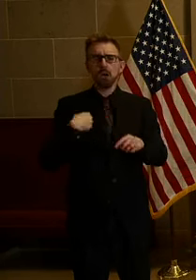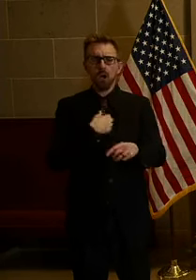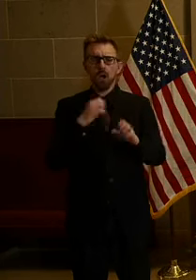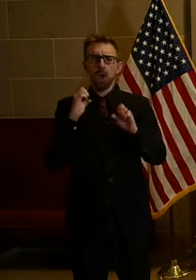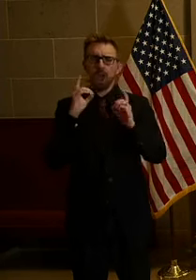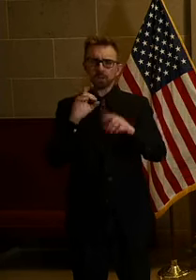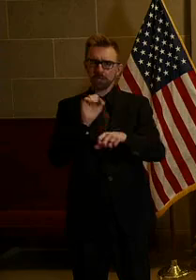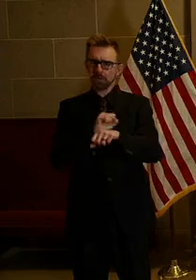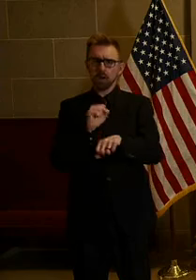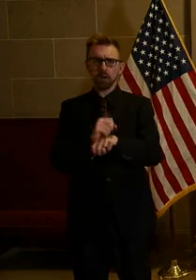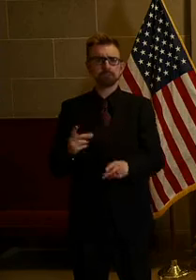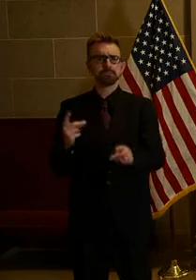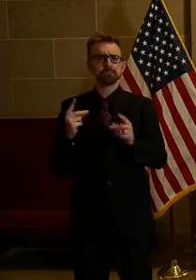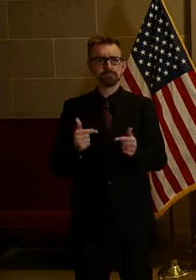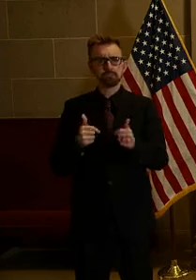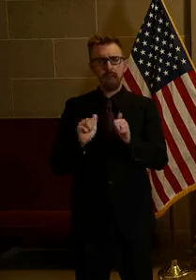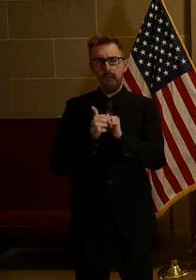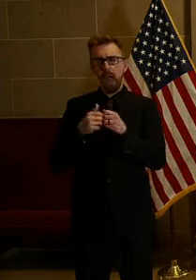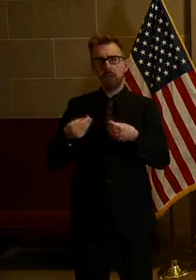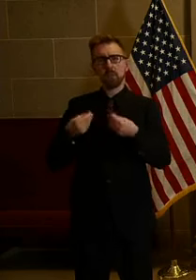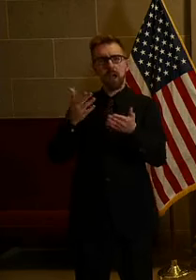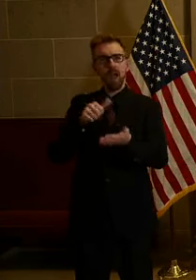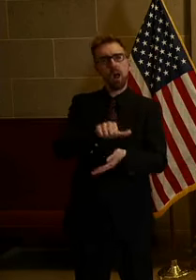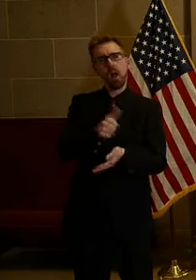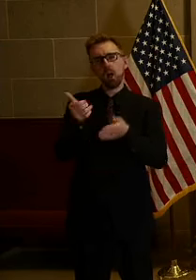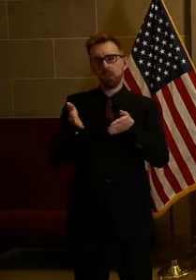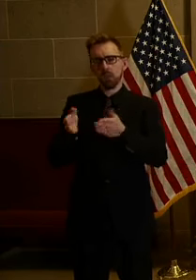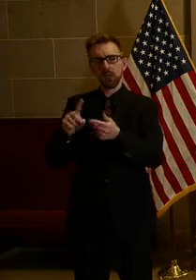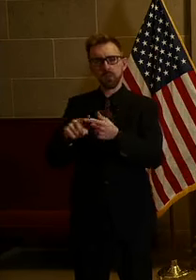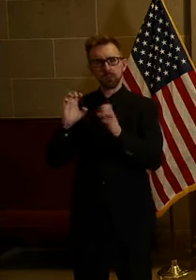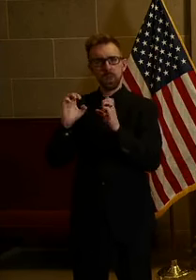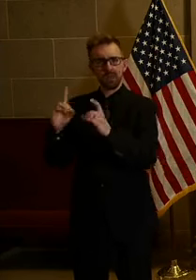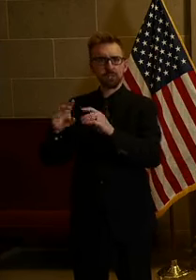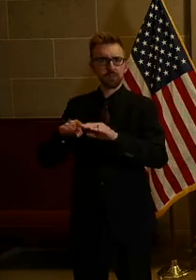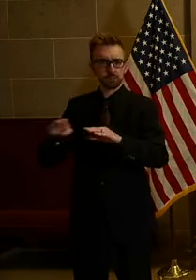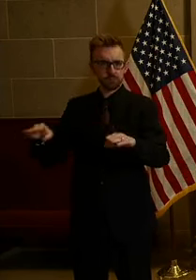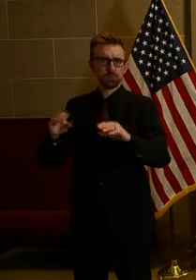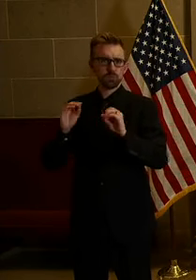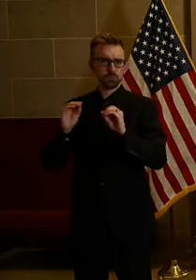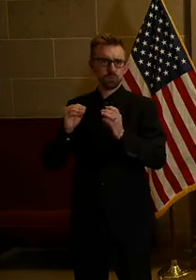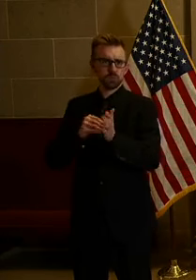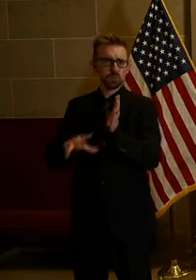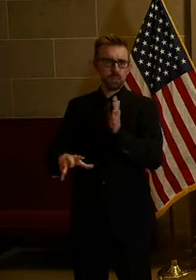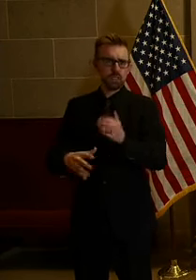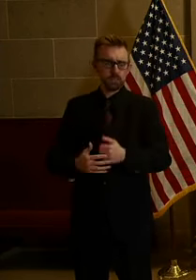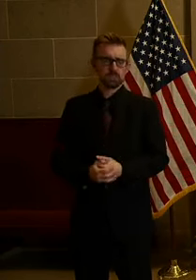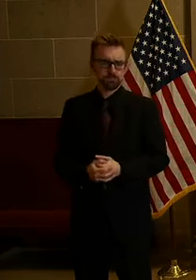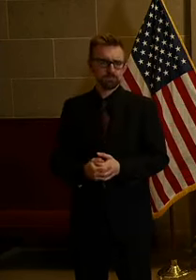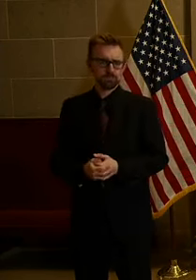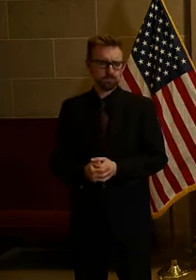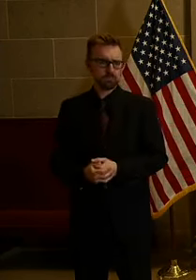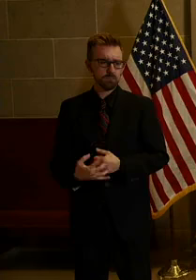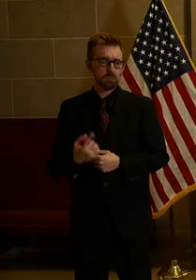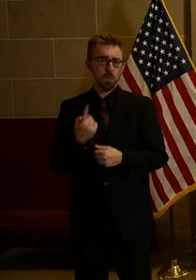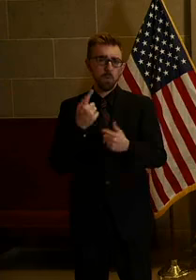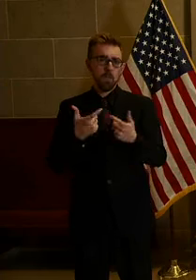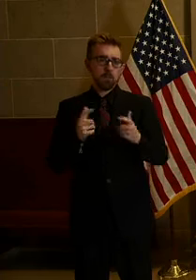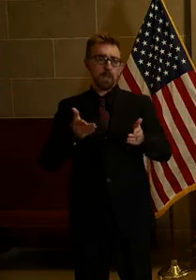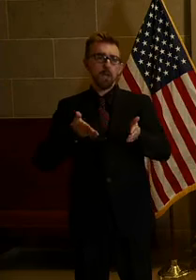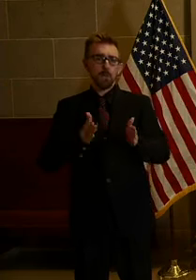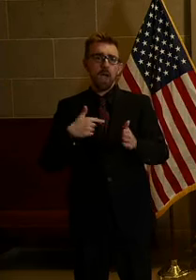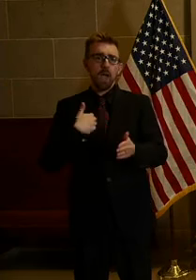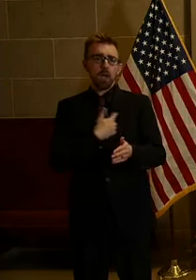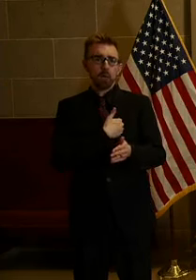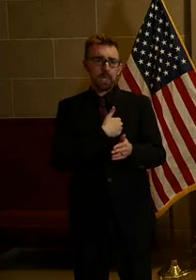quickly to create ways to provide alternate educational opportunities for their students. One of the biggest ways we're taking